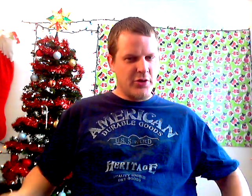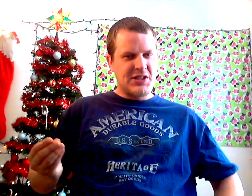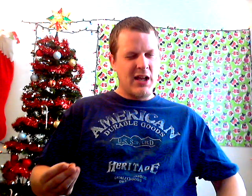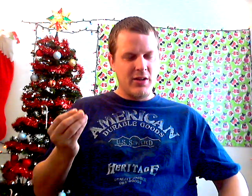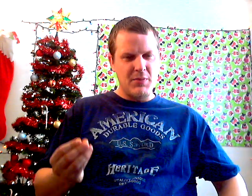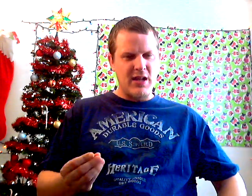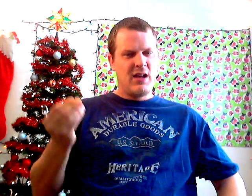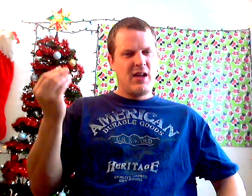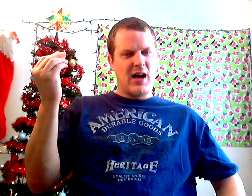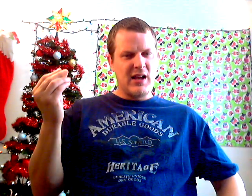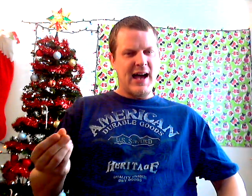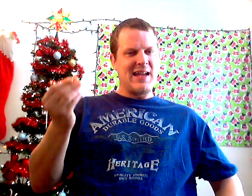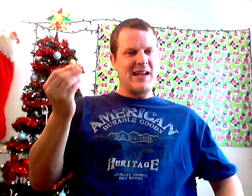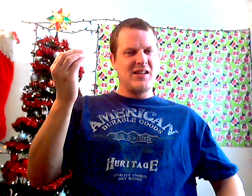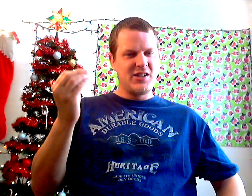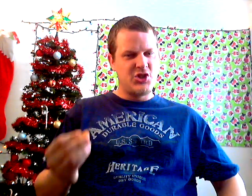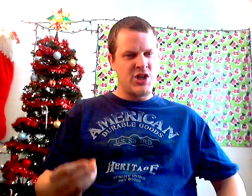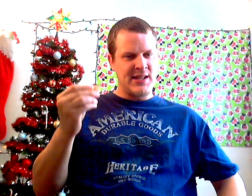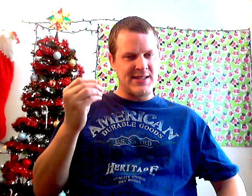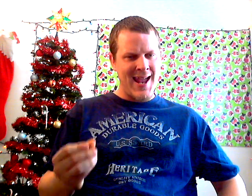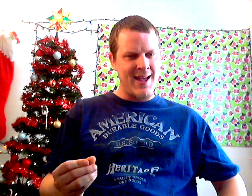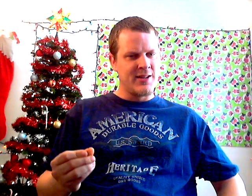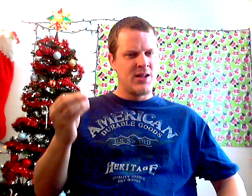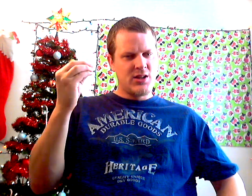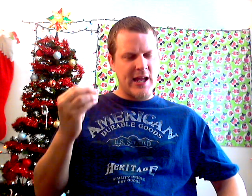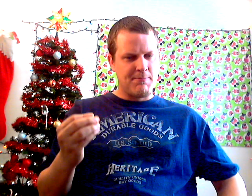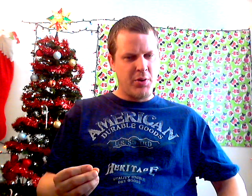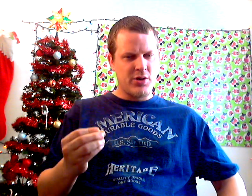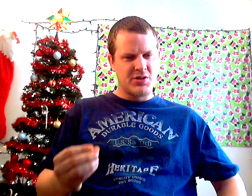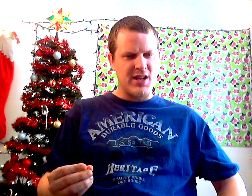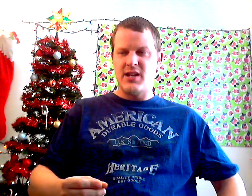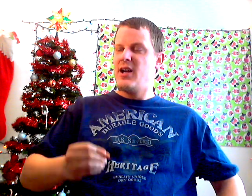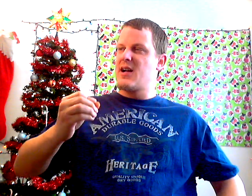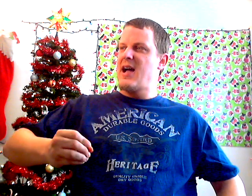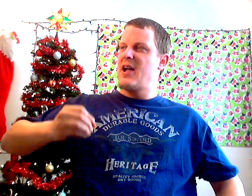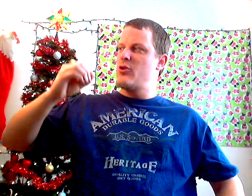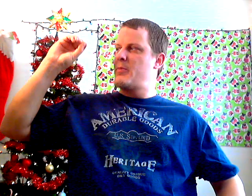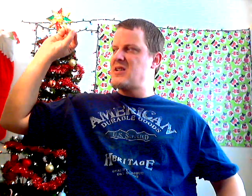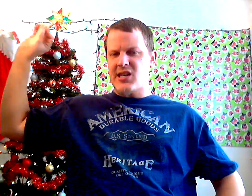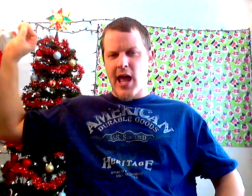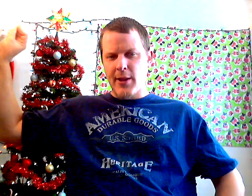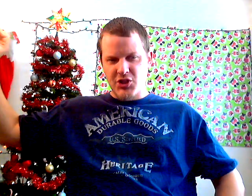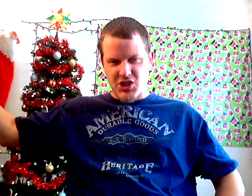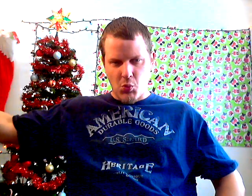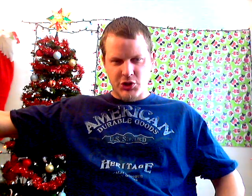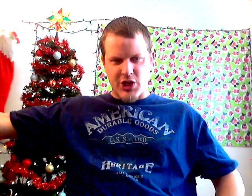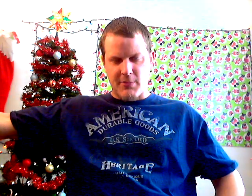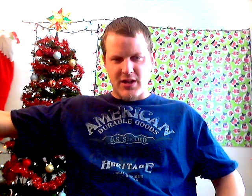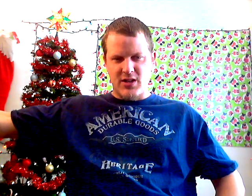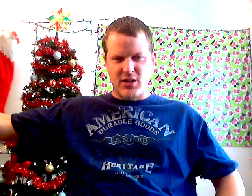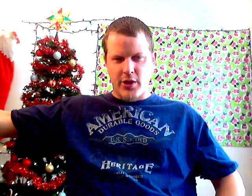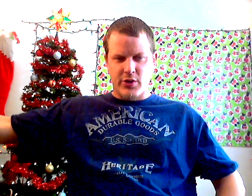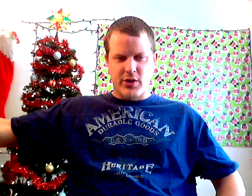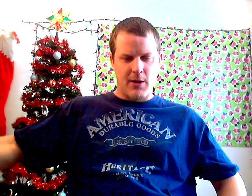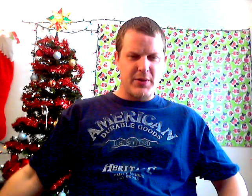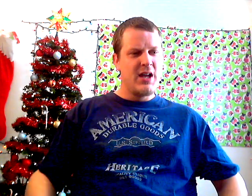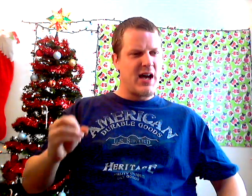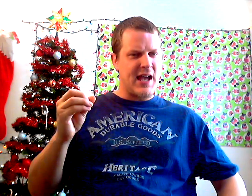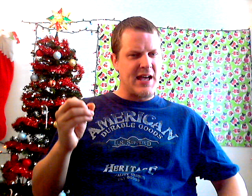You're telling me a guy, a legit talent like Booker T, a guy who had been established as a world champion in another company, a guy